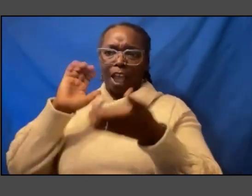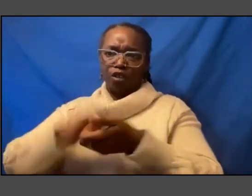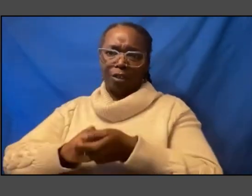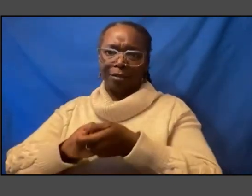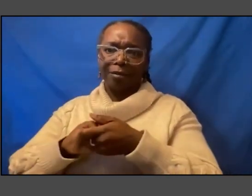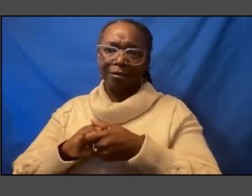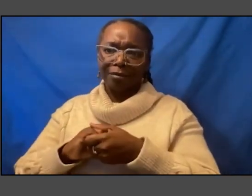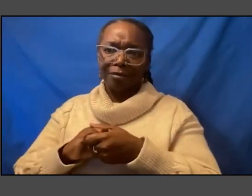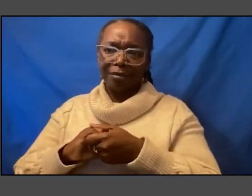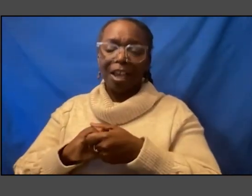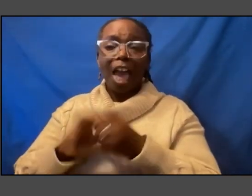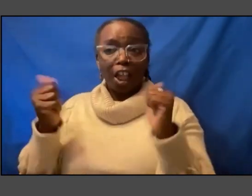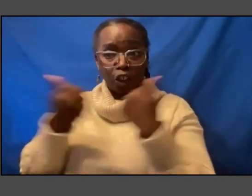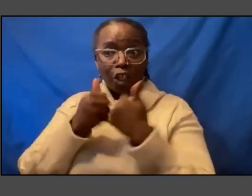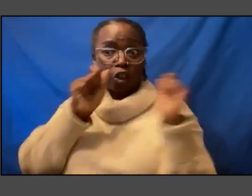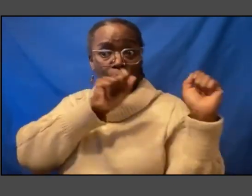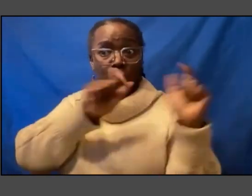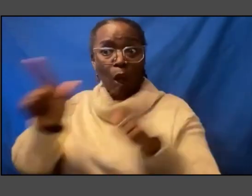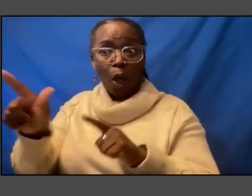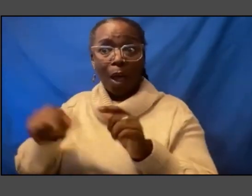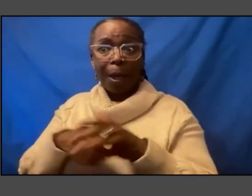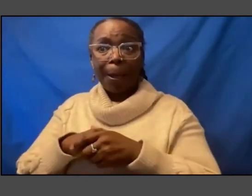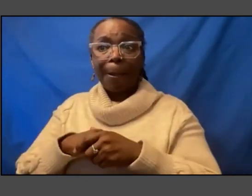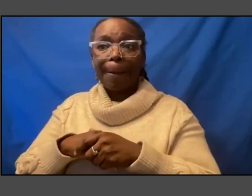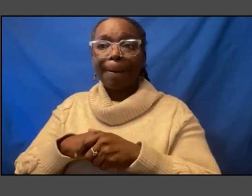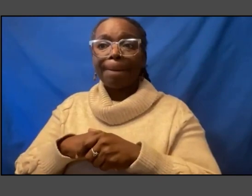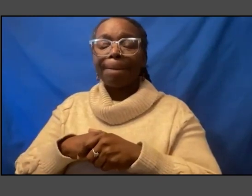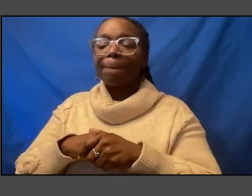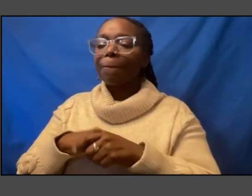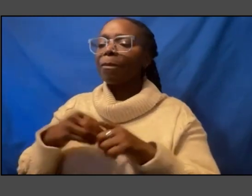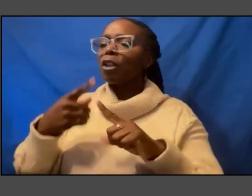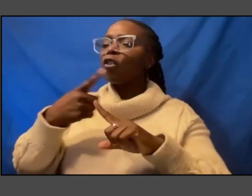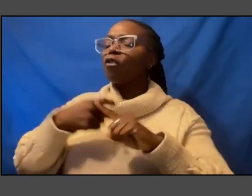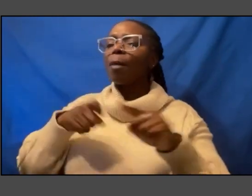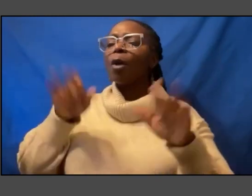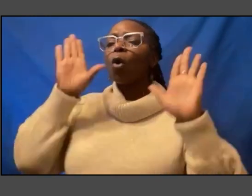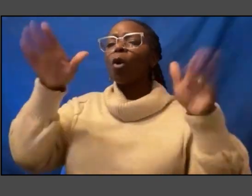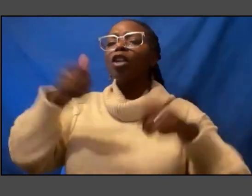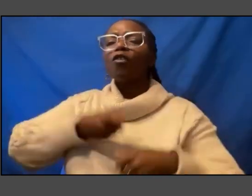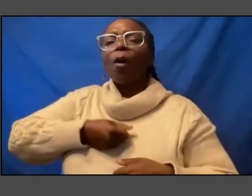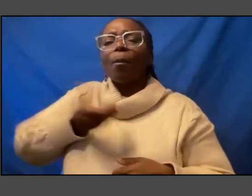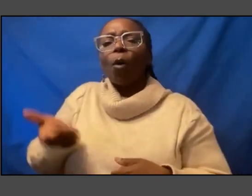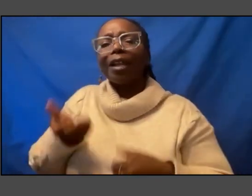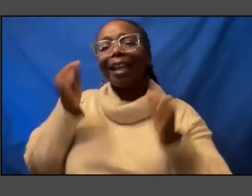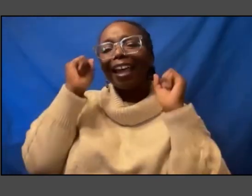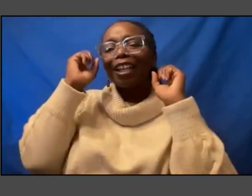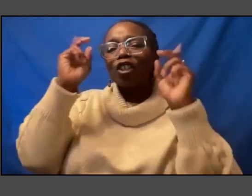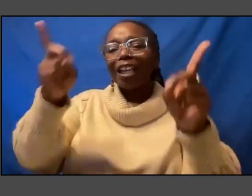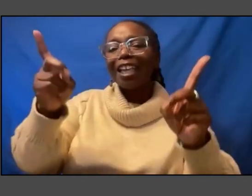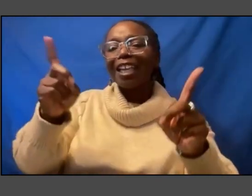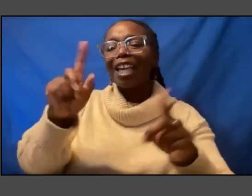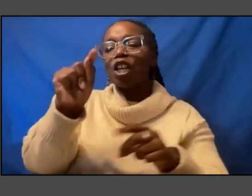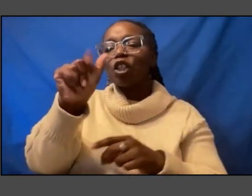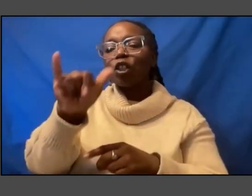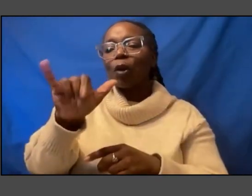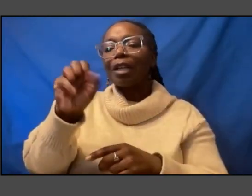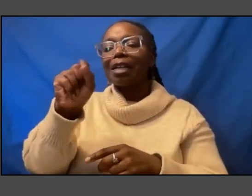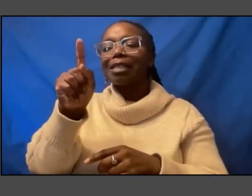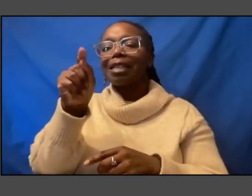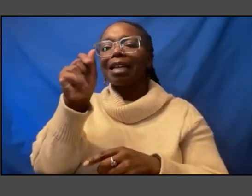all um from a wonderful poet and educator tony asante lightfoot also a